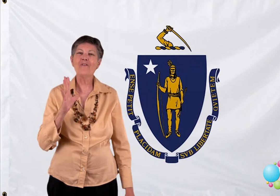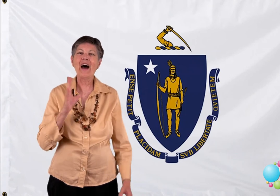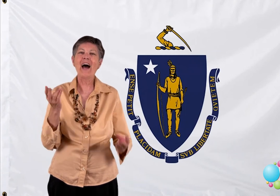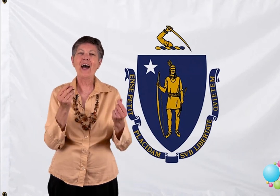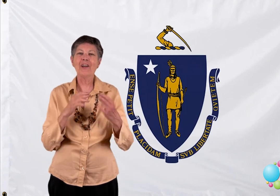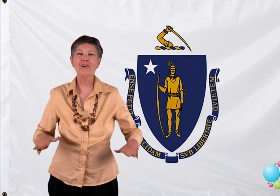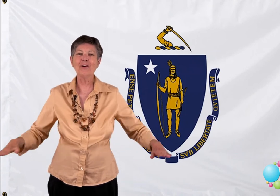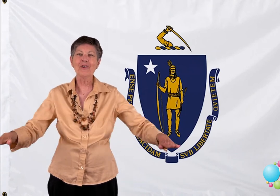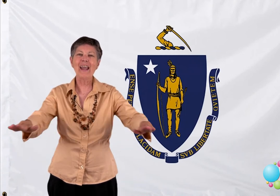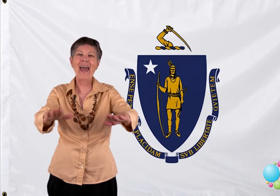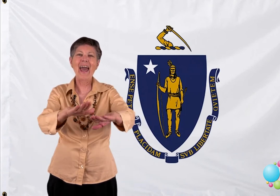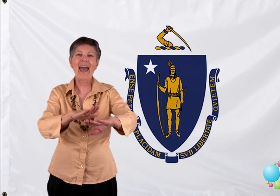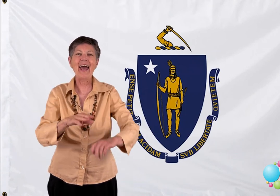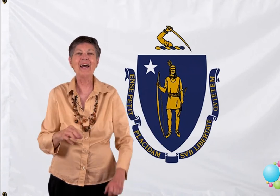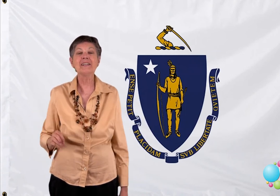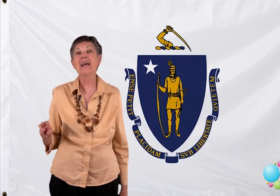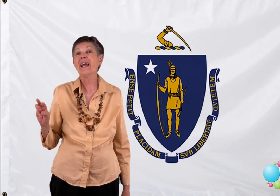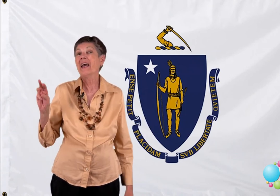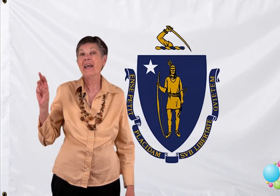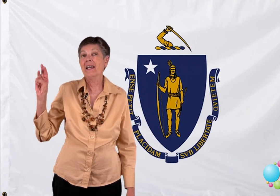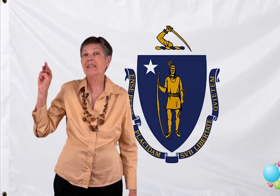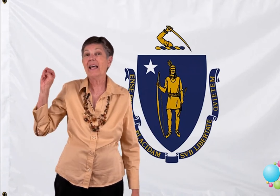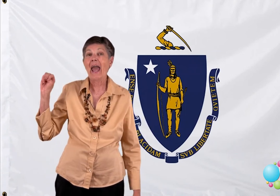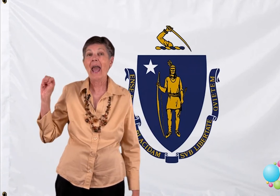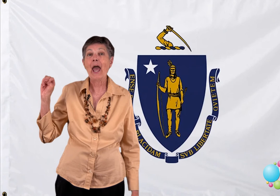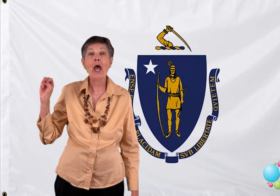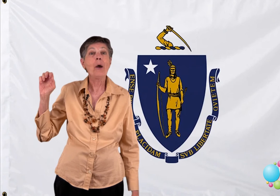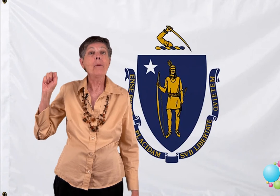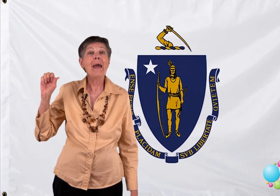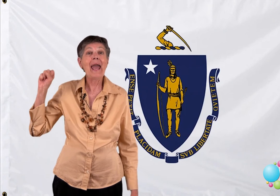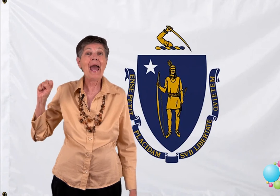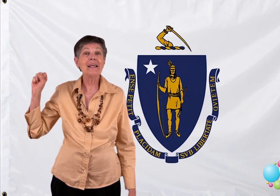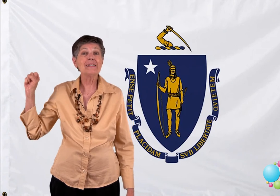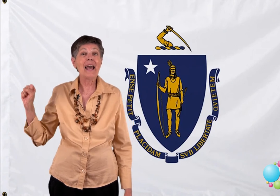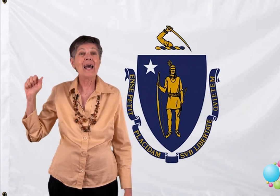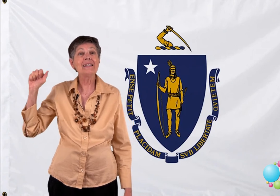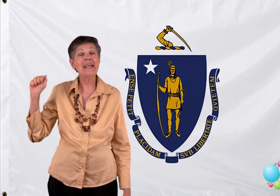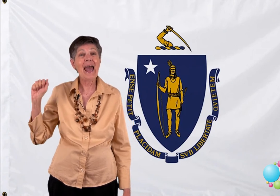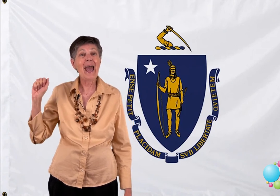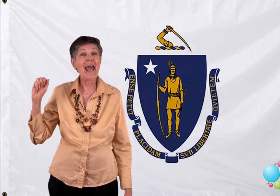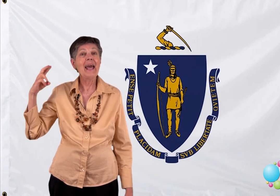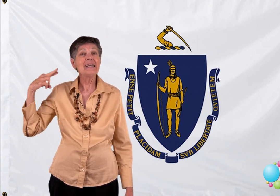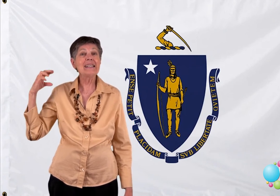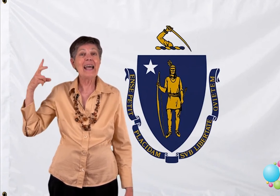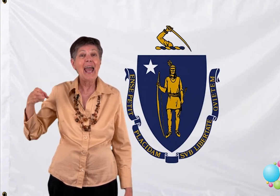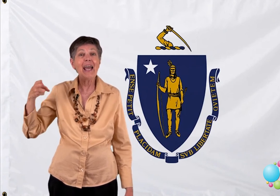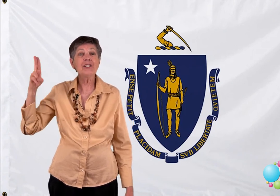fire land. It's M-A-S-S-A-C-H